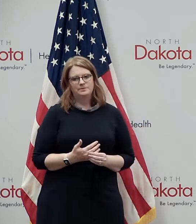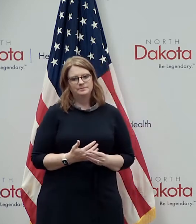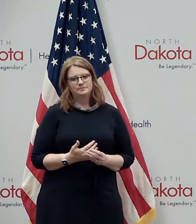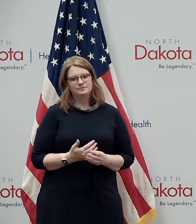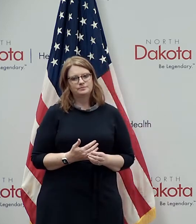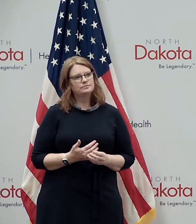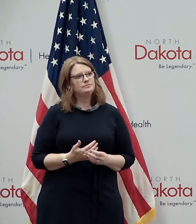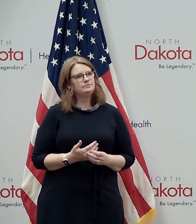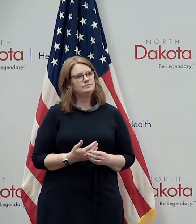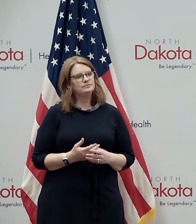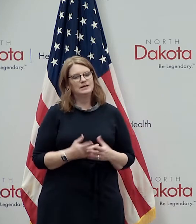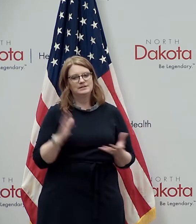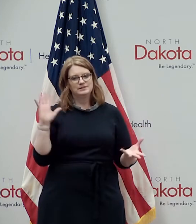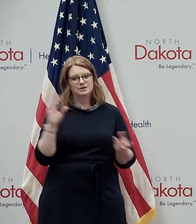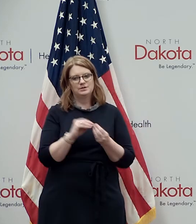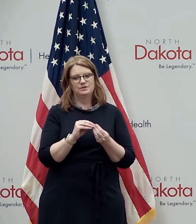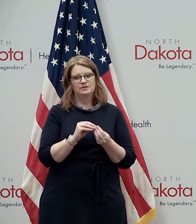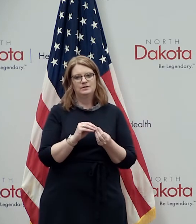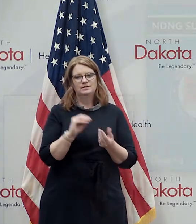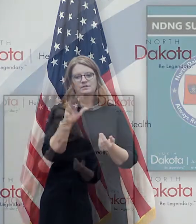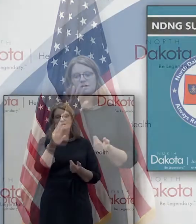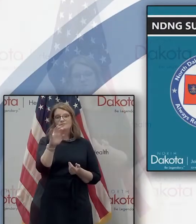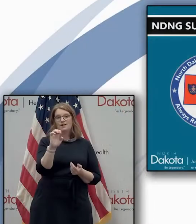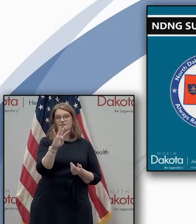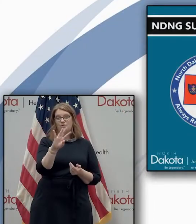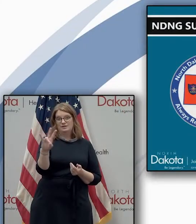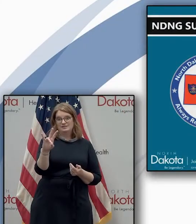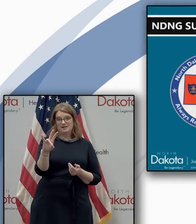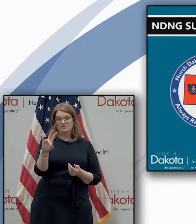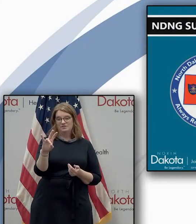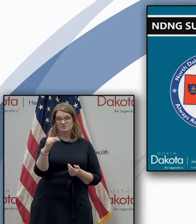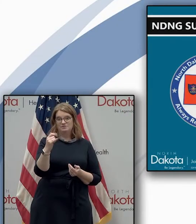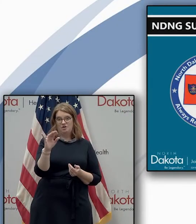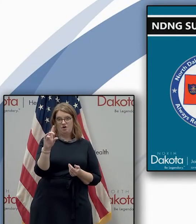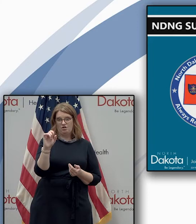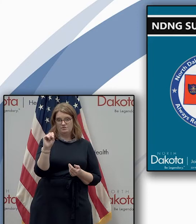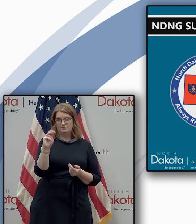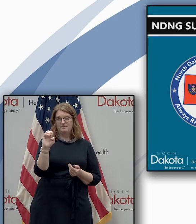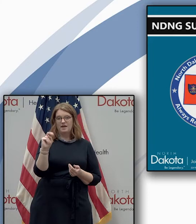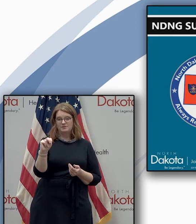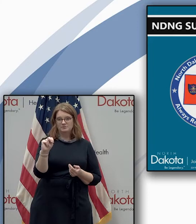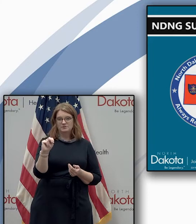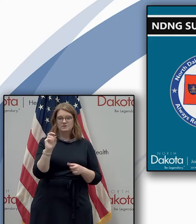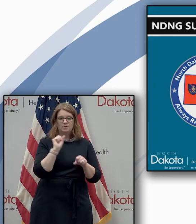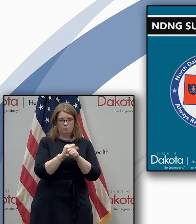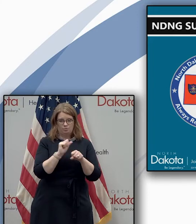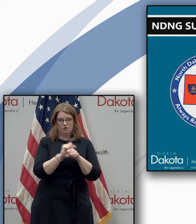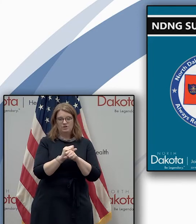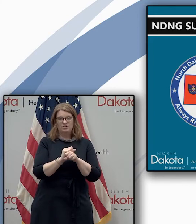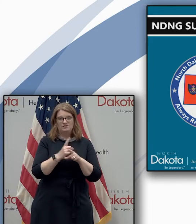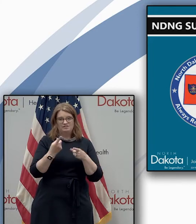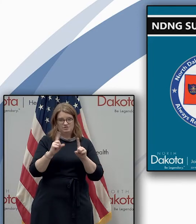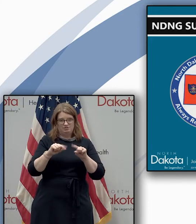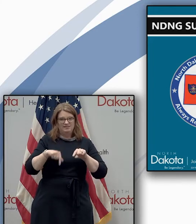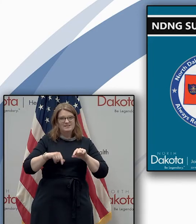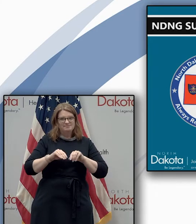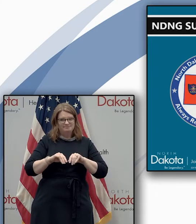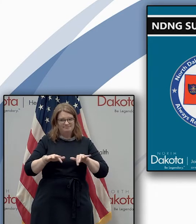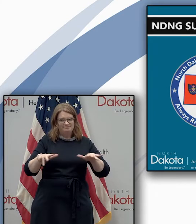you know all total we've had 547 guardsmen on duty during the pandemic